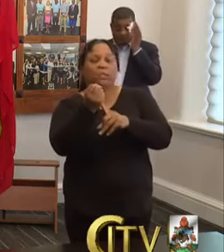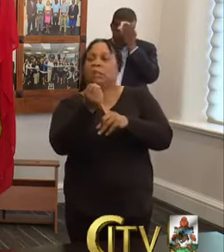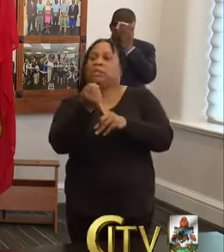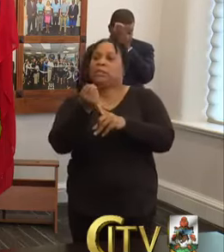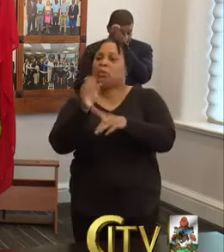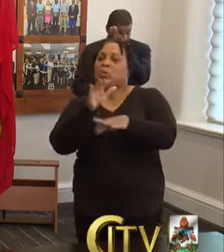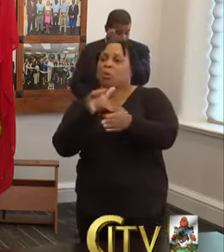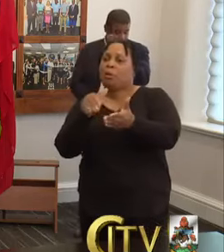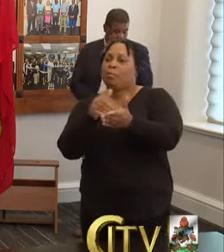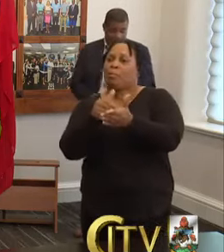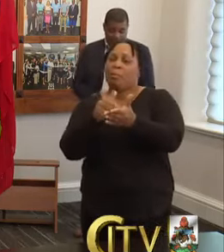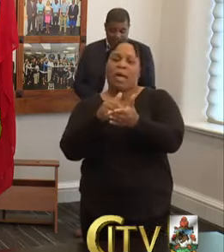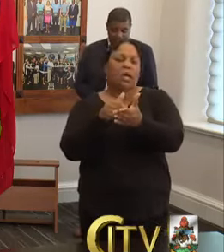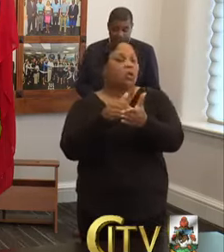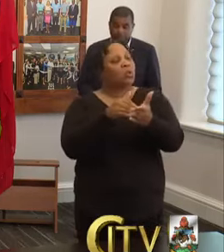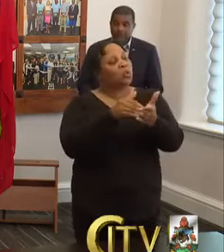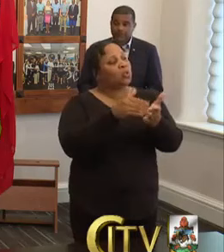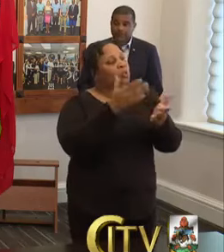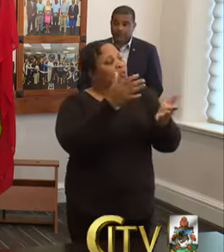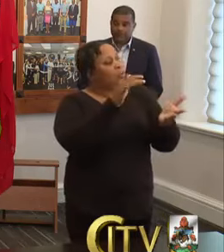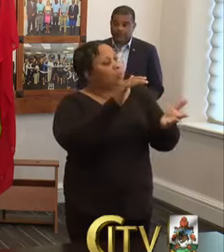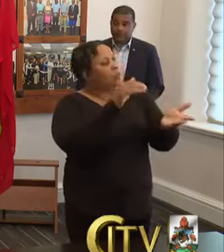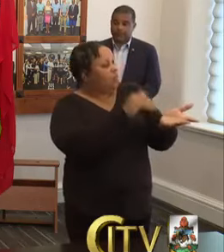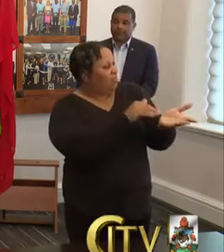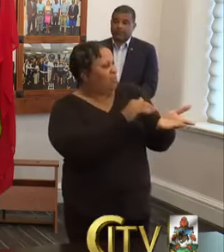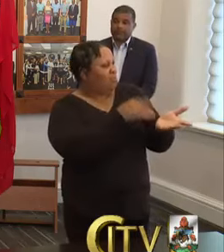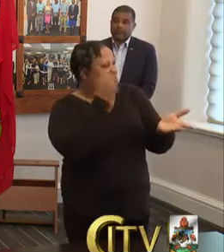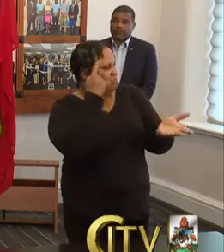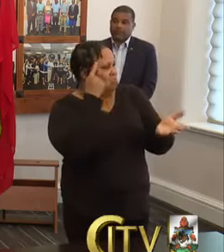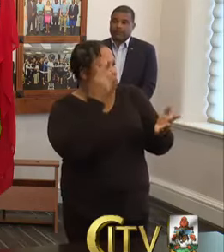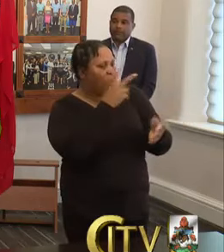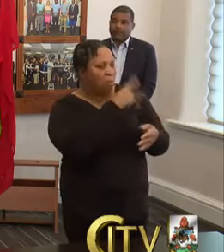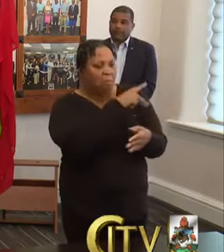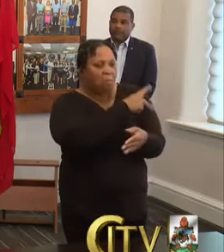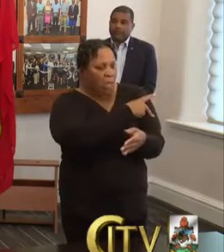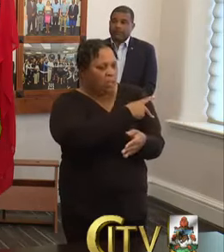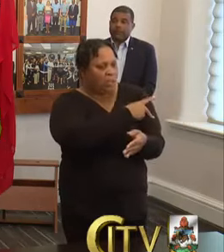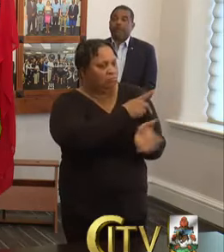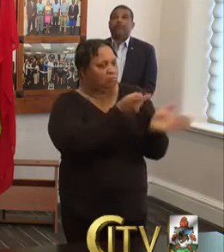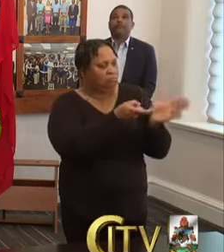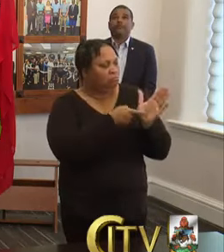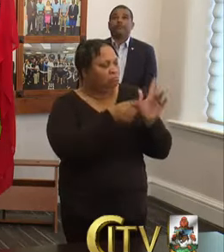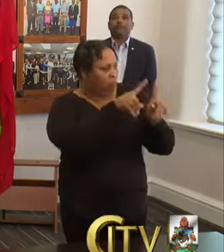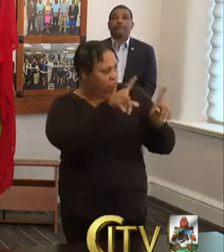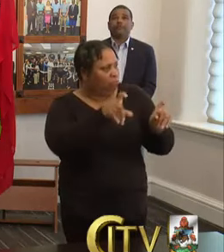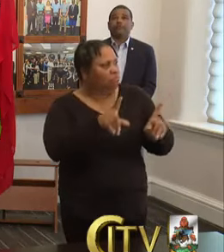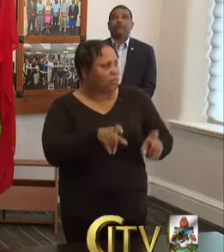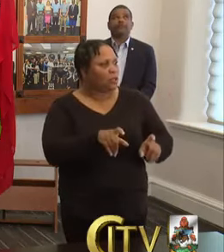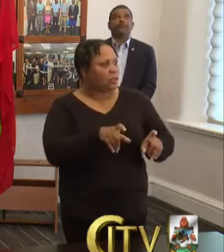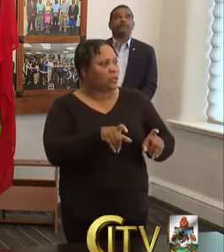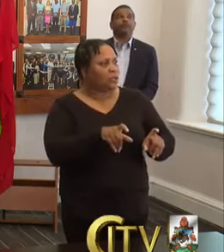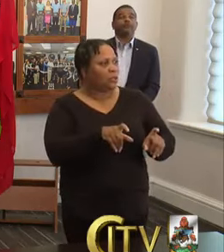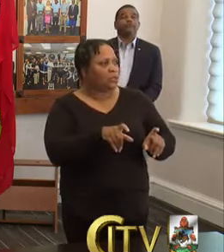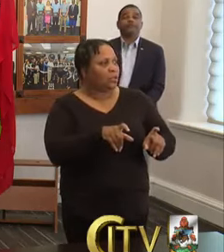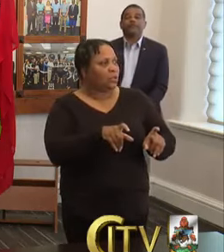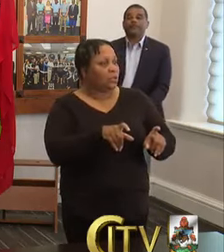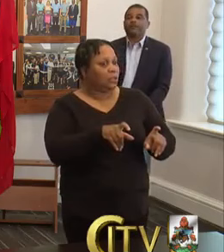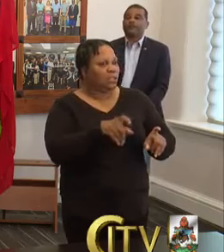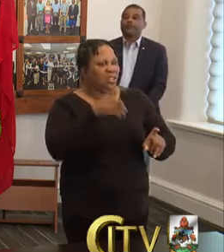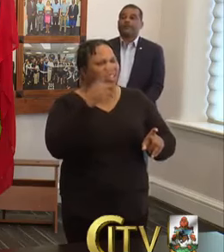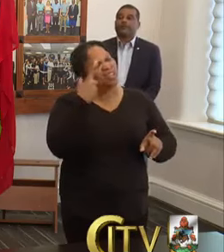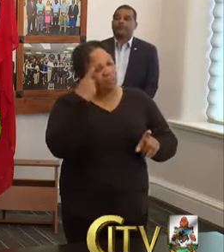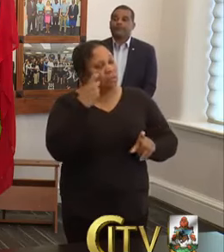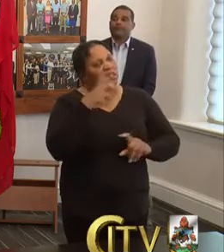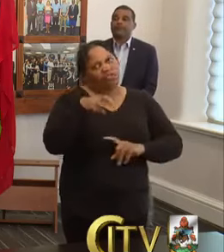medical physician thought that their patient required testing because of their either travel